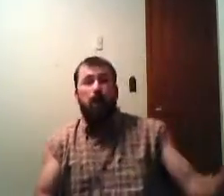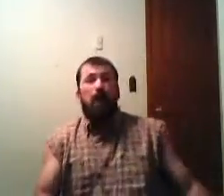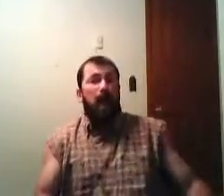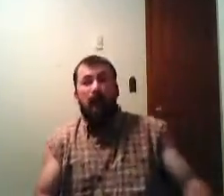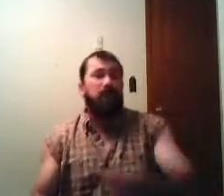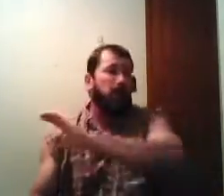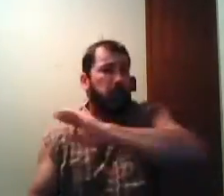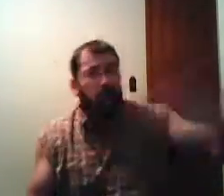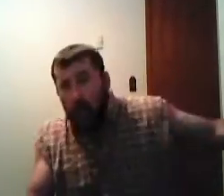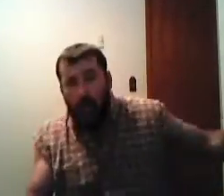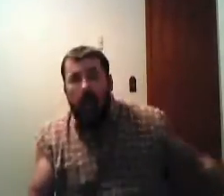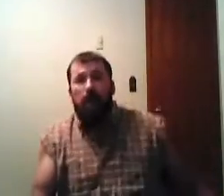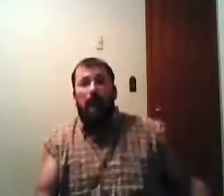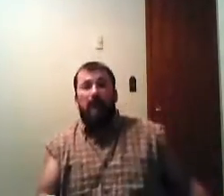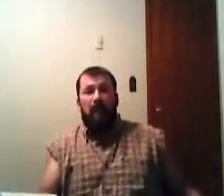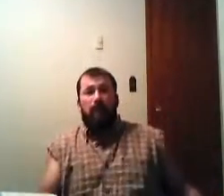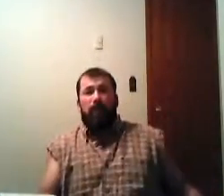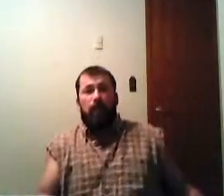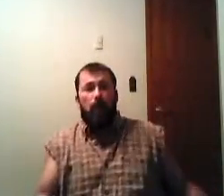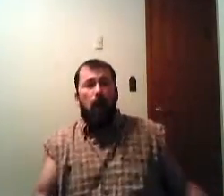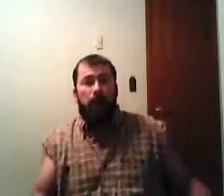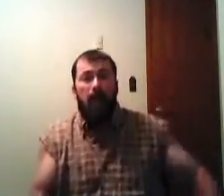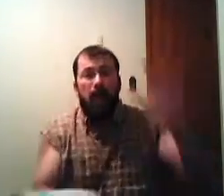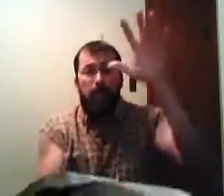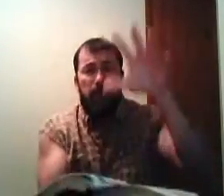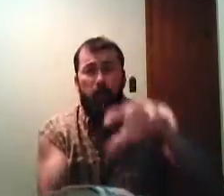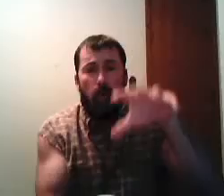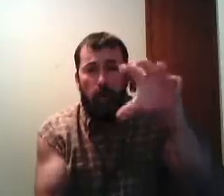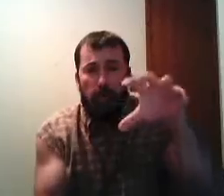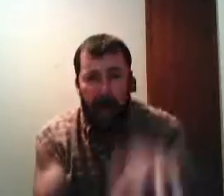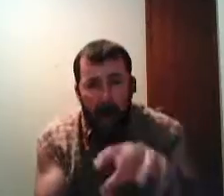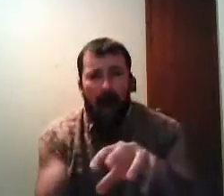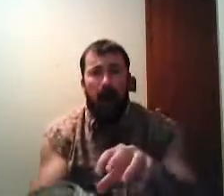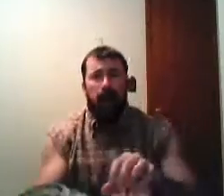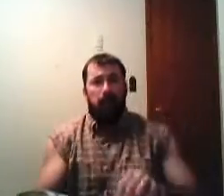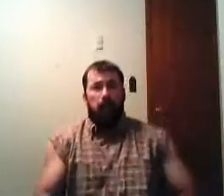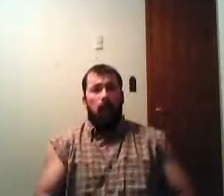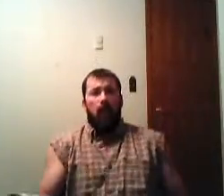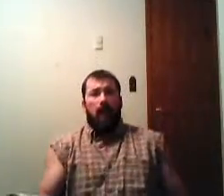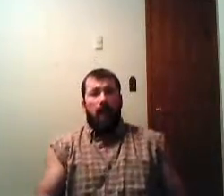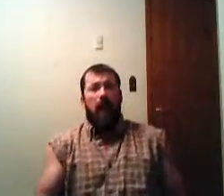not some story about something from the pulpit but the word of God glory to God